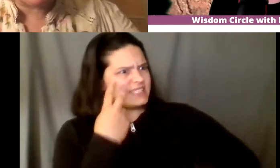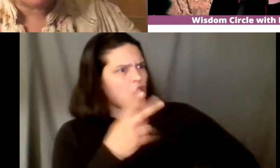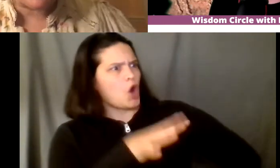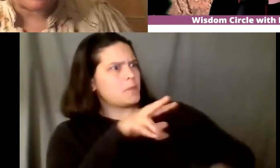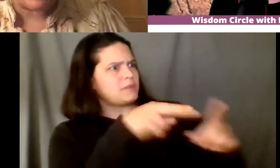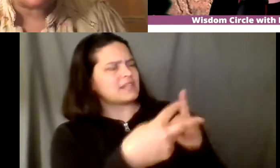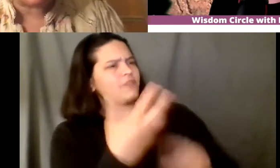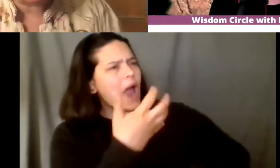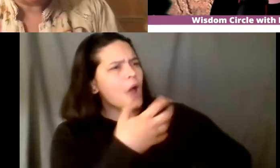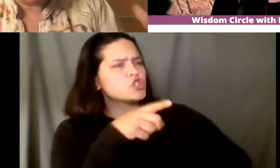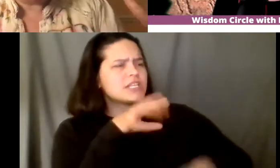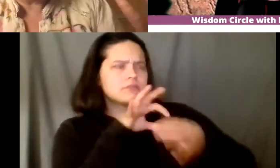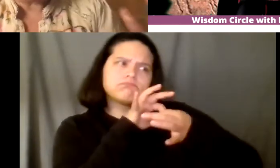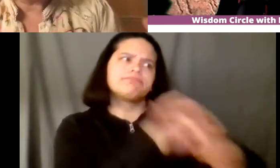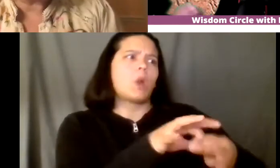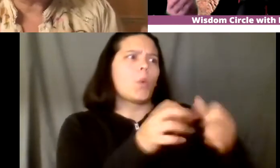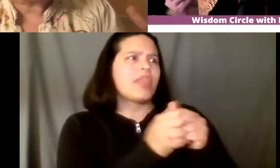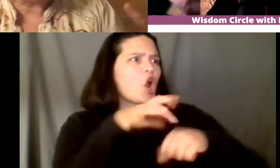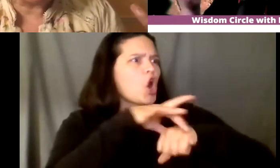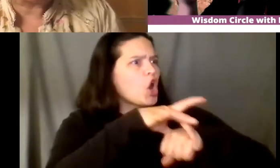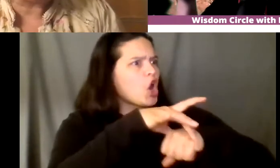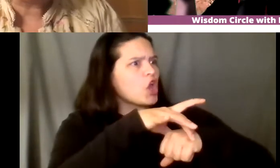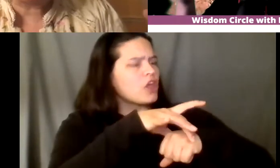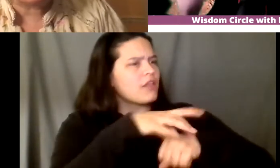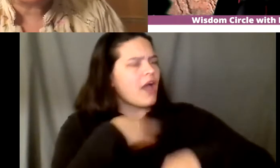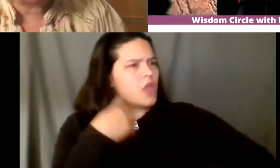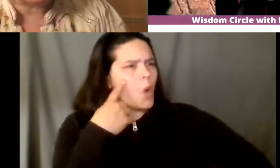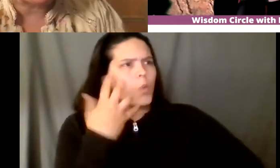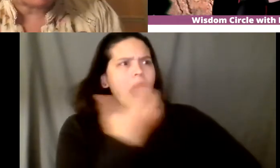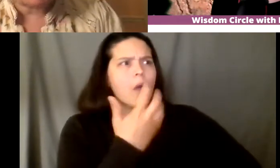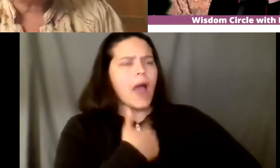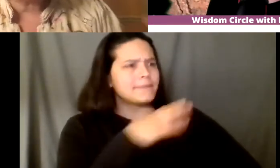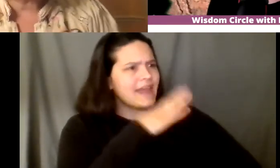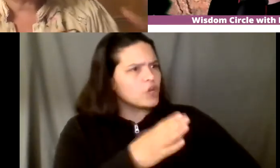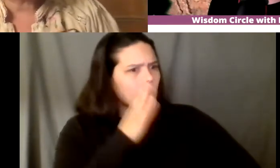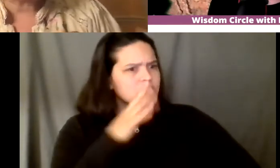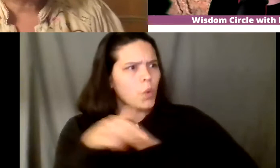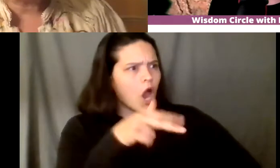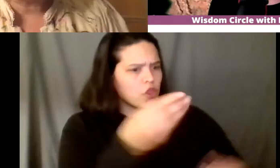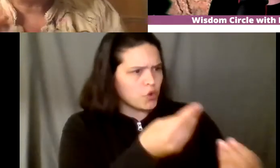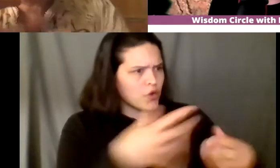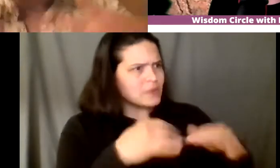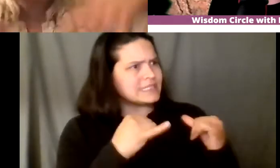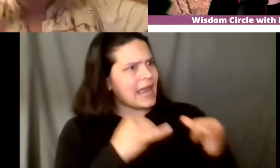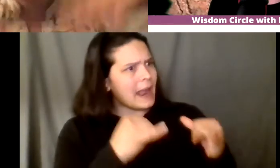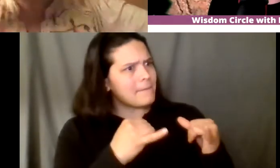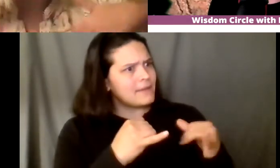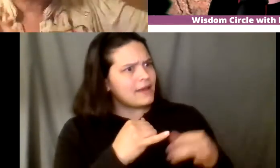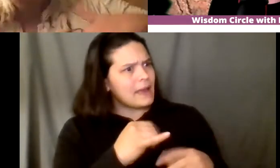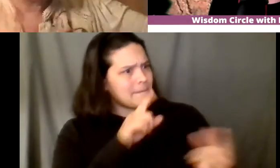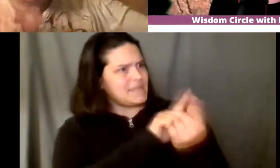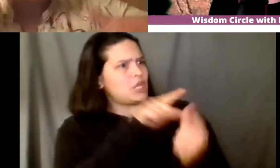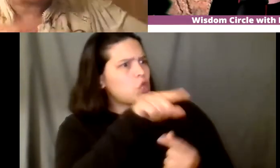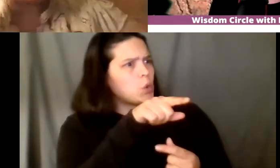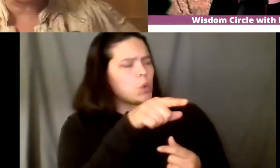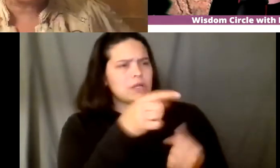on it it's like i was like i'm never gonna walk on the ground ever the same way even if it's under all this